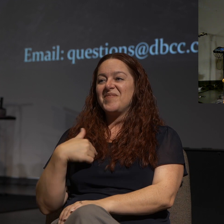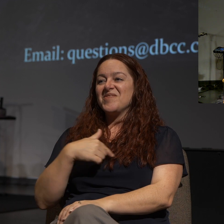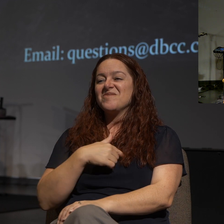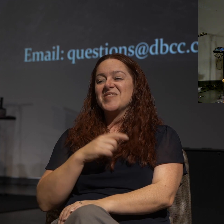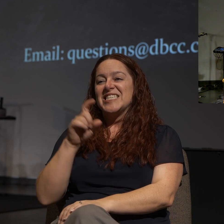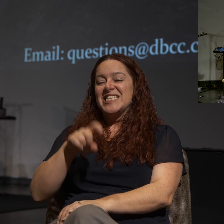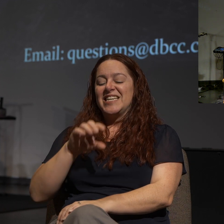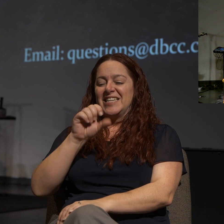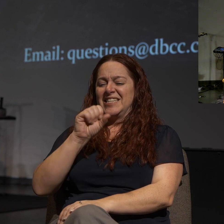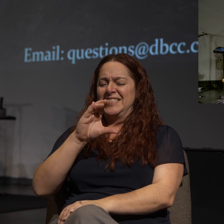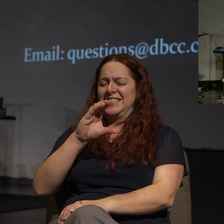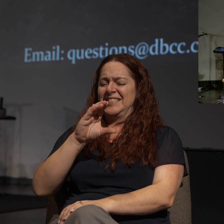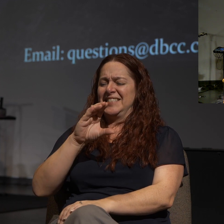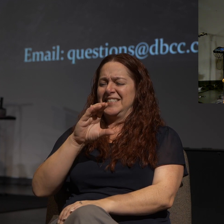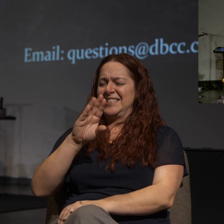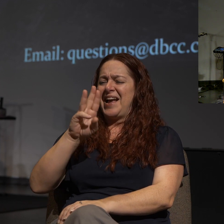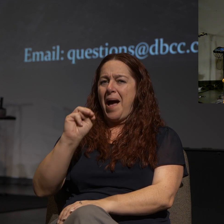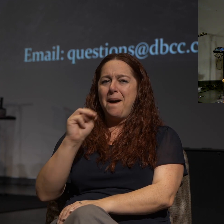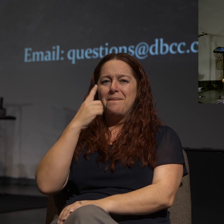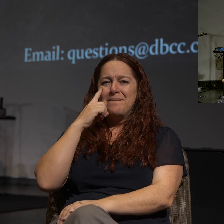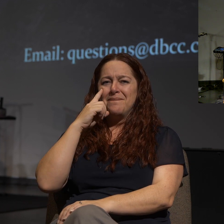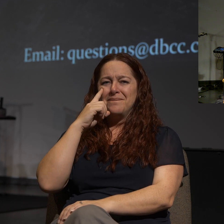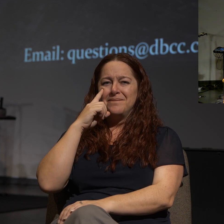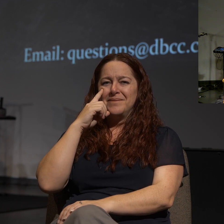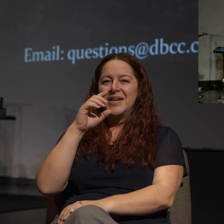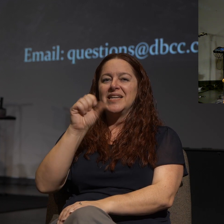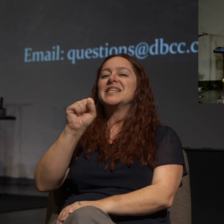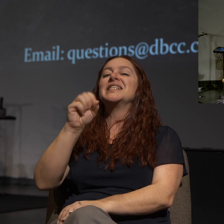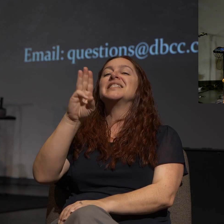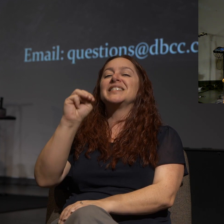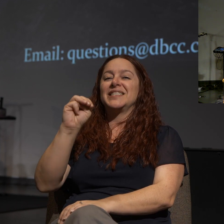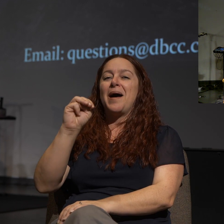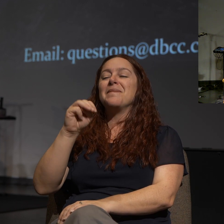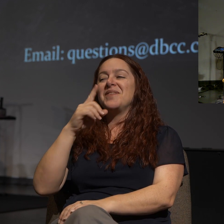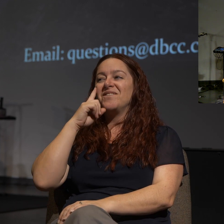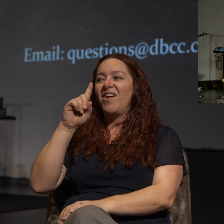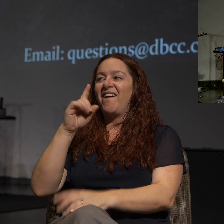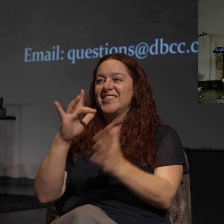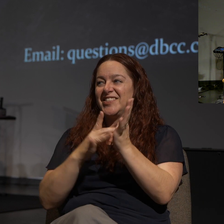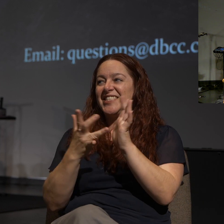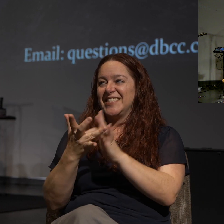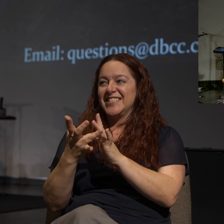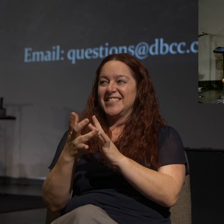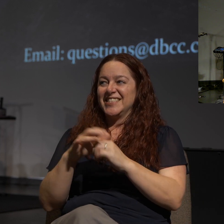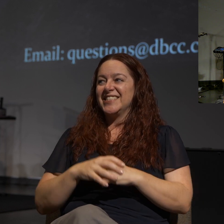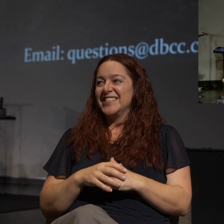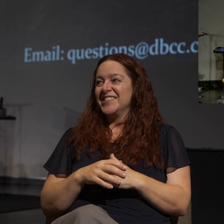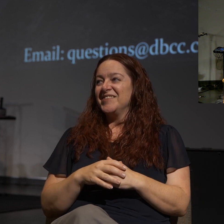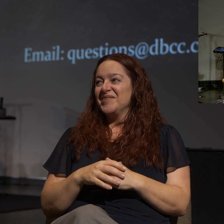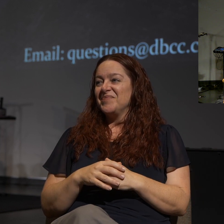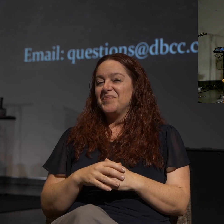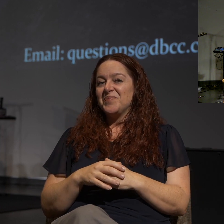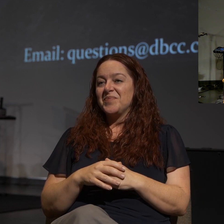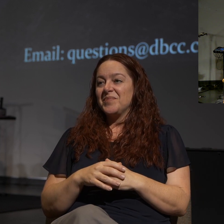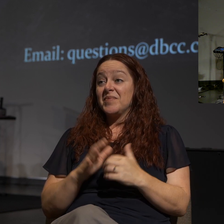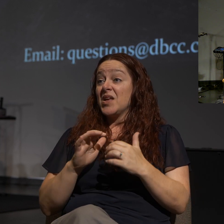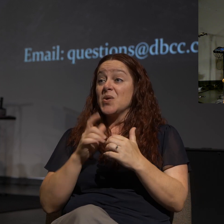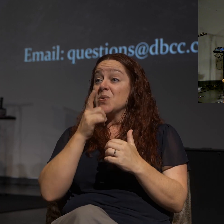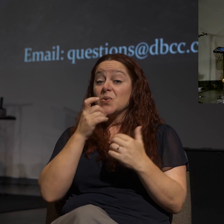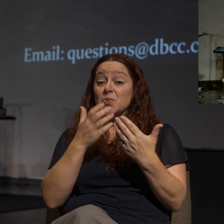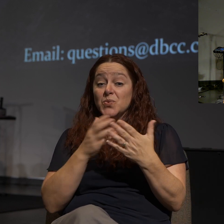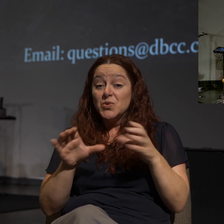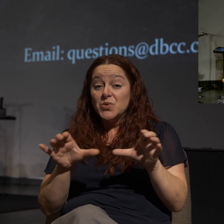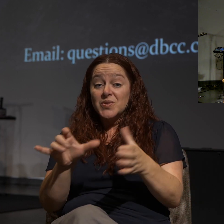Jesus. It's going be scummy for Jesus. And so, yes, simplify, clarify, unify. If we do those things, probably then, yes, the body of Christ will